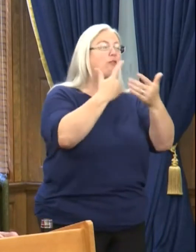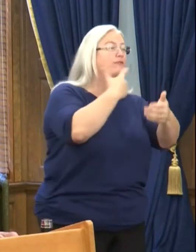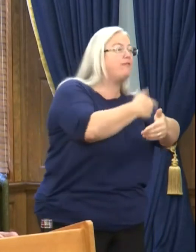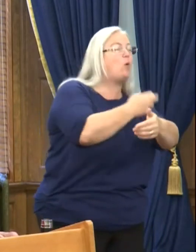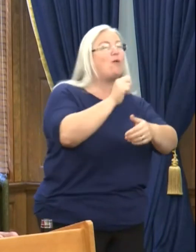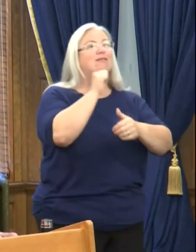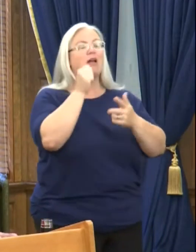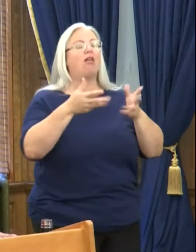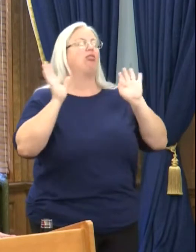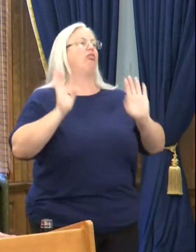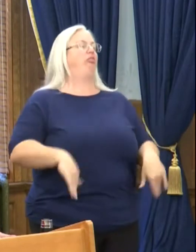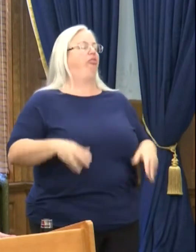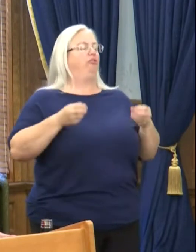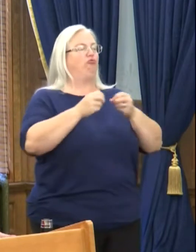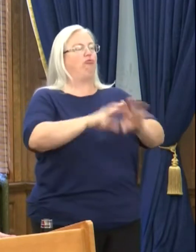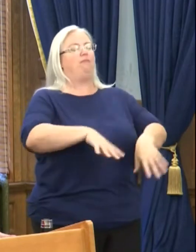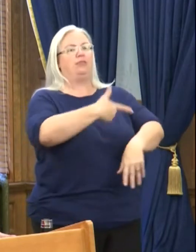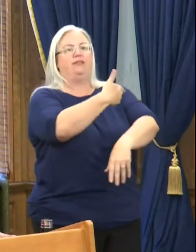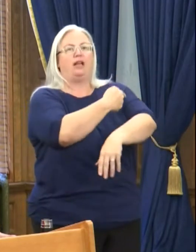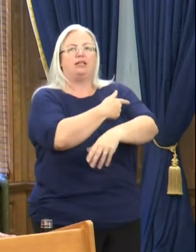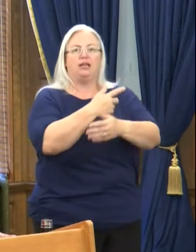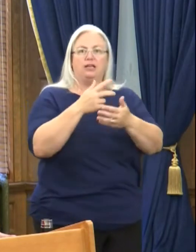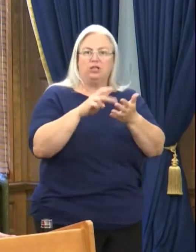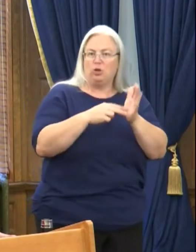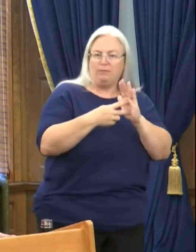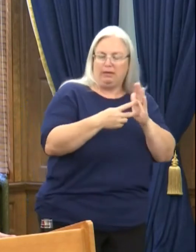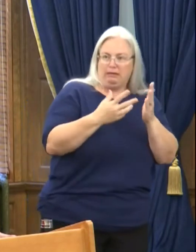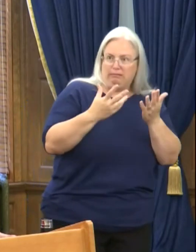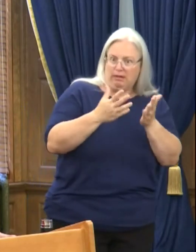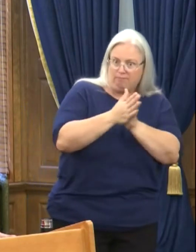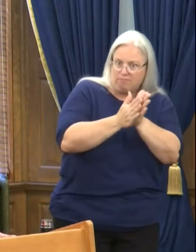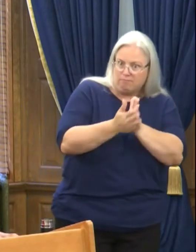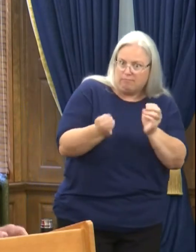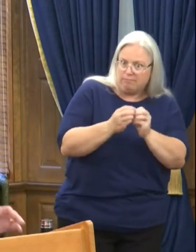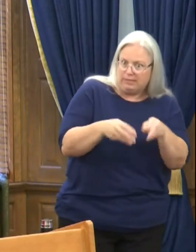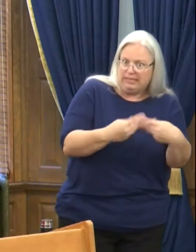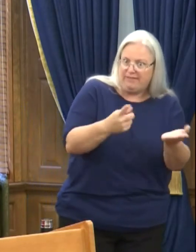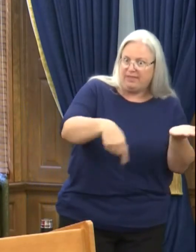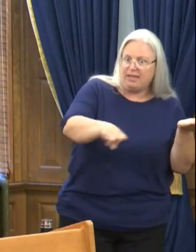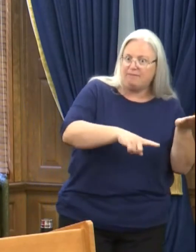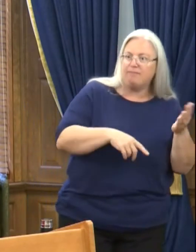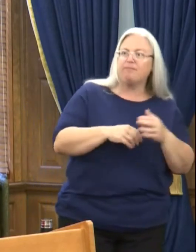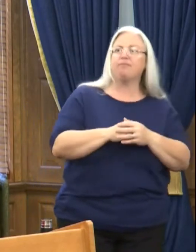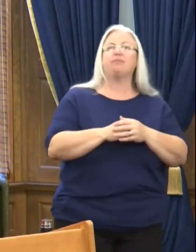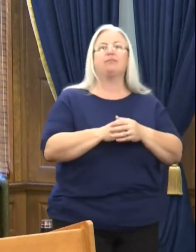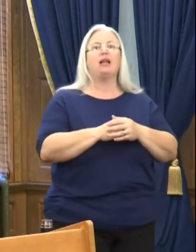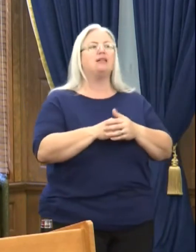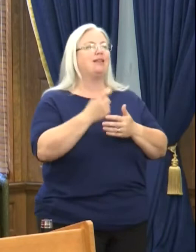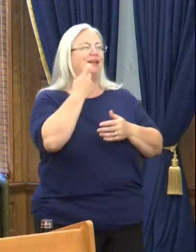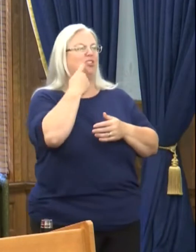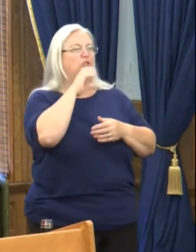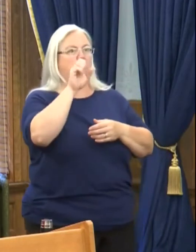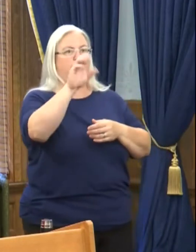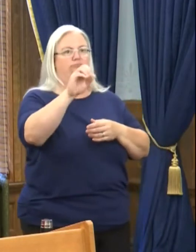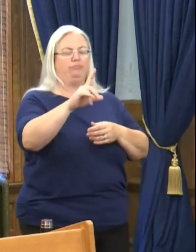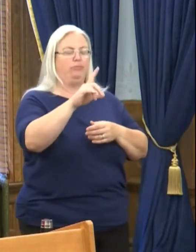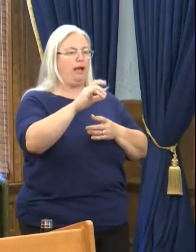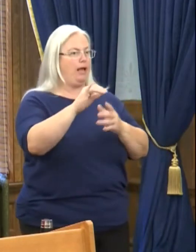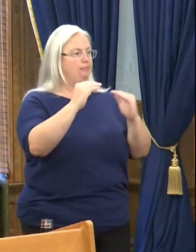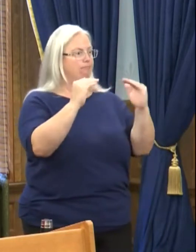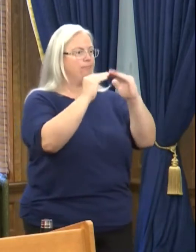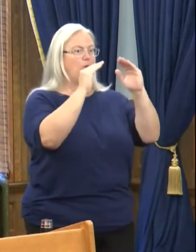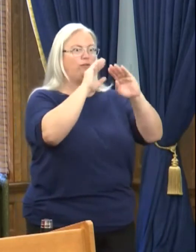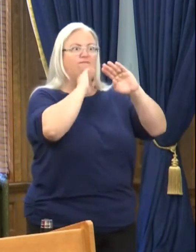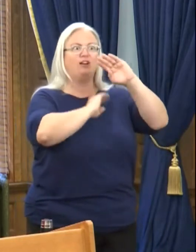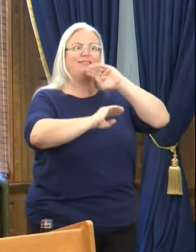people that it seems so effective when vaccinated people now have to wear masks? Well, you know, as I said in my remarks, I'm as frustrated as